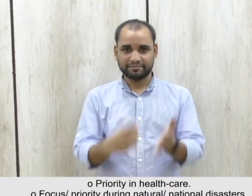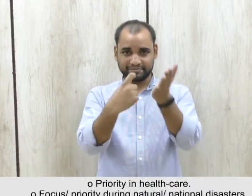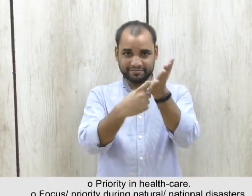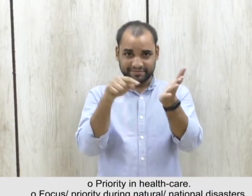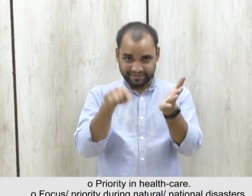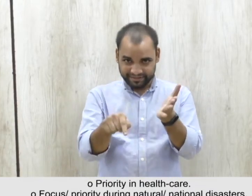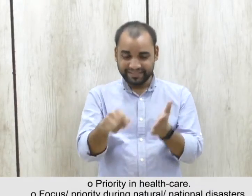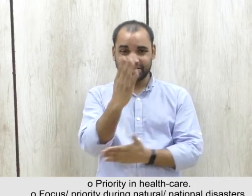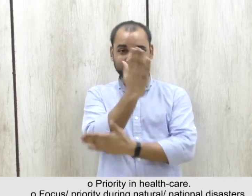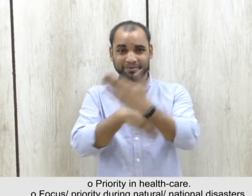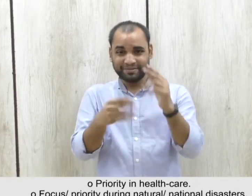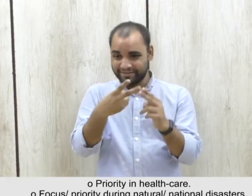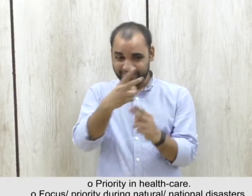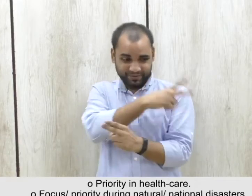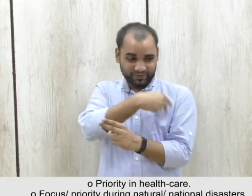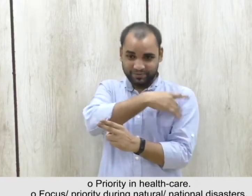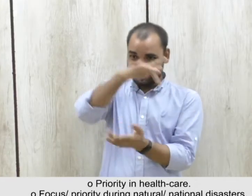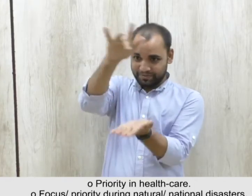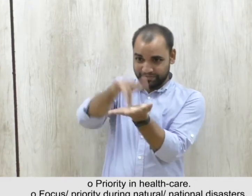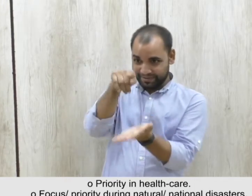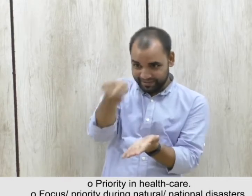priority in healthcare,